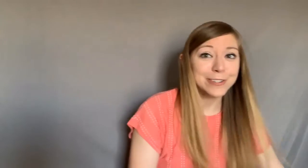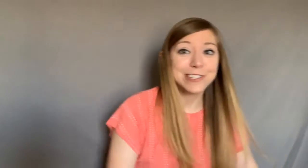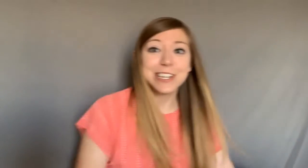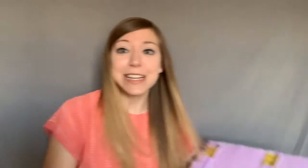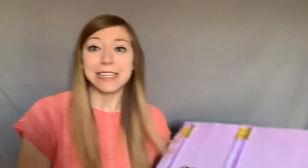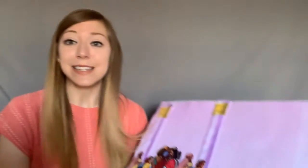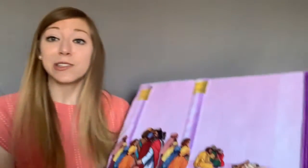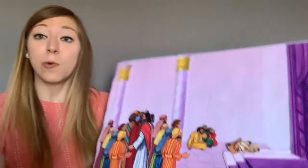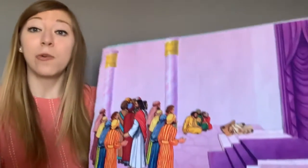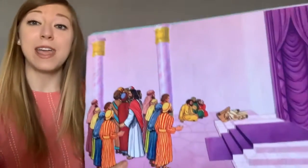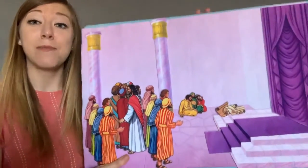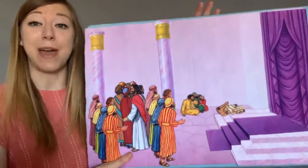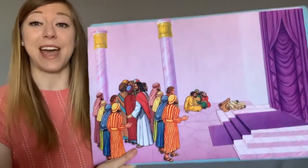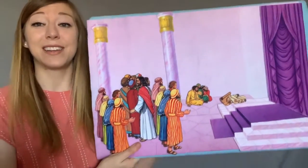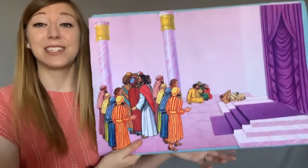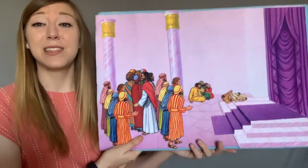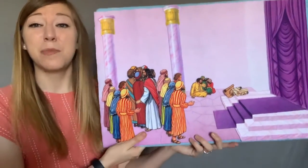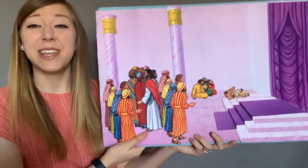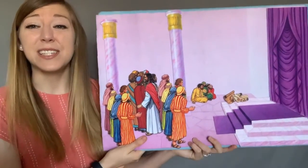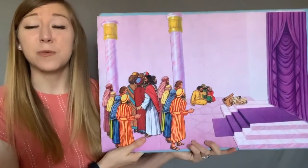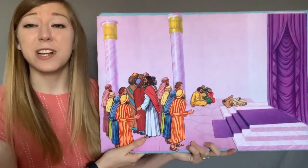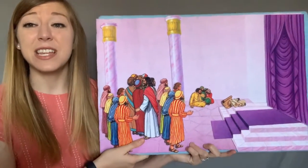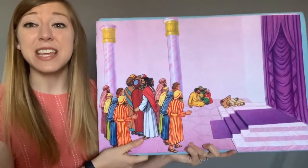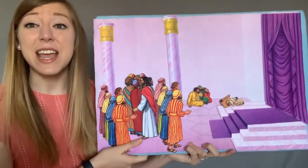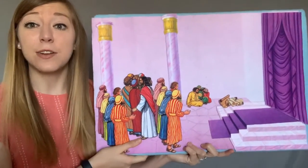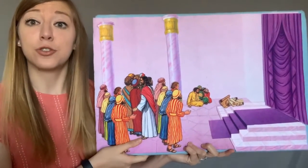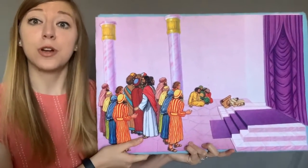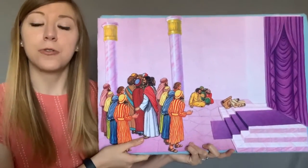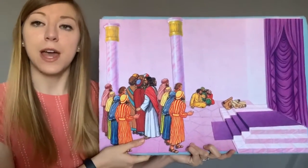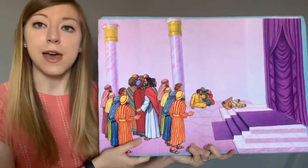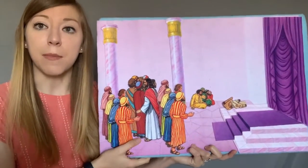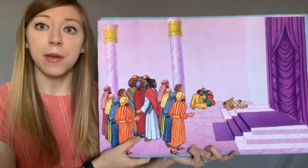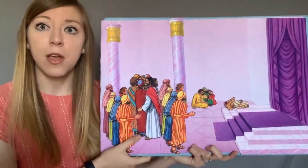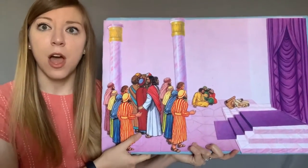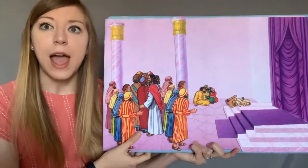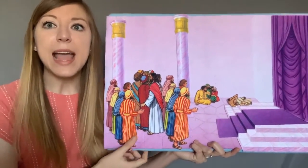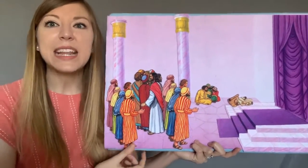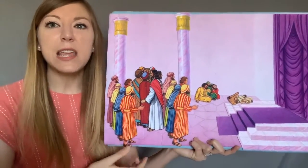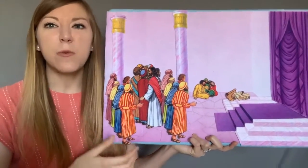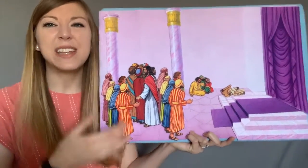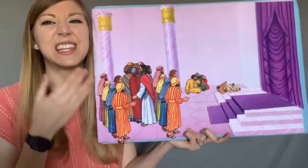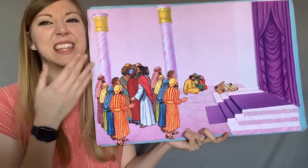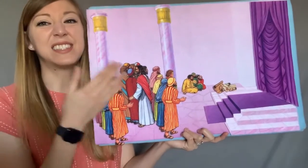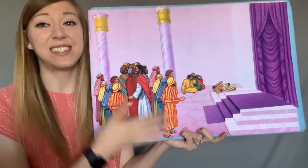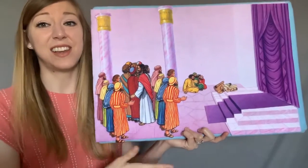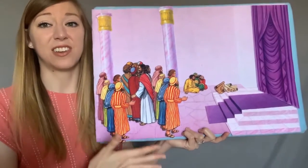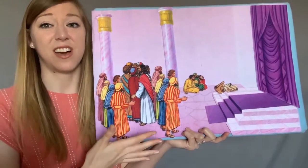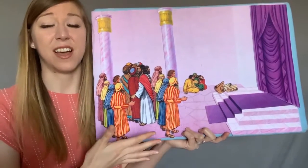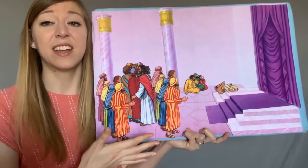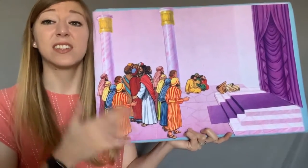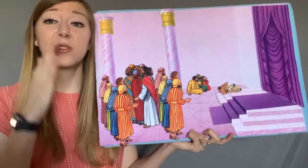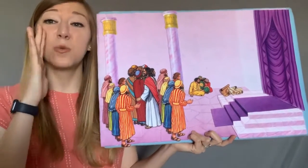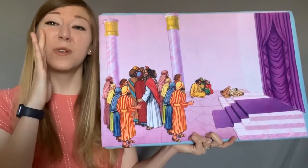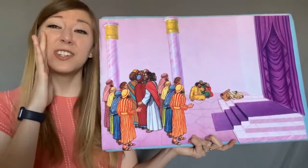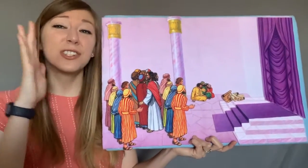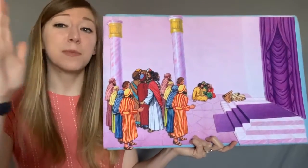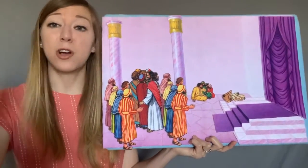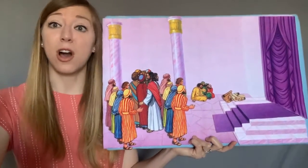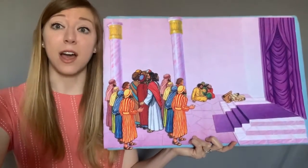Jesus went back to the place where he had grown up and he went to the synagogue to worship God